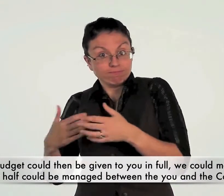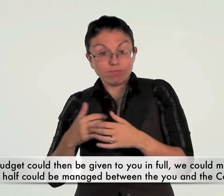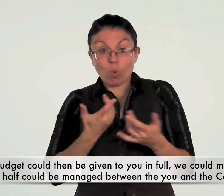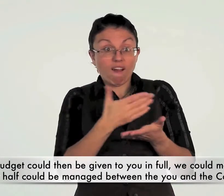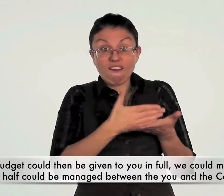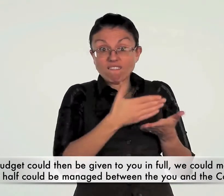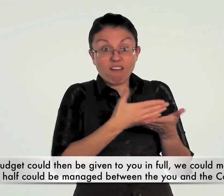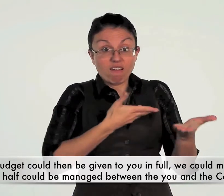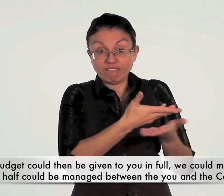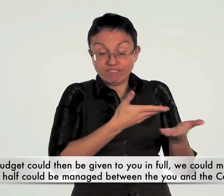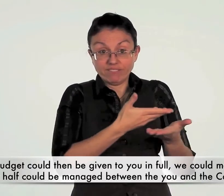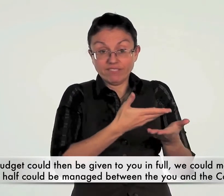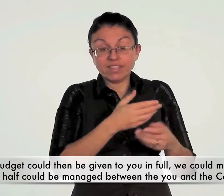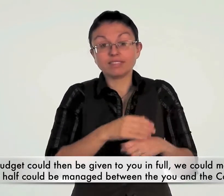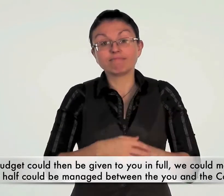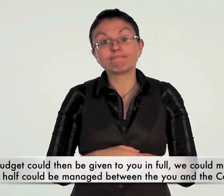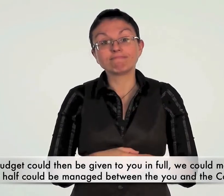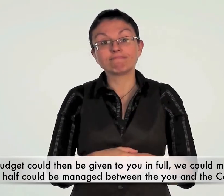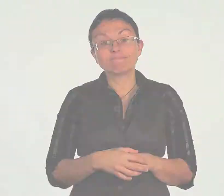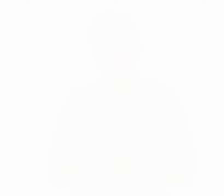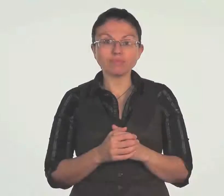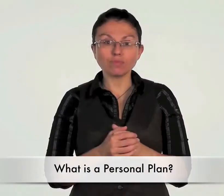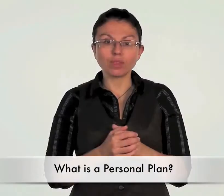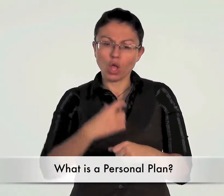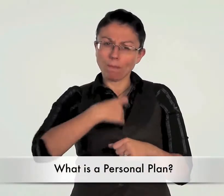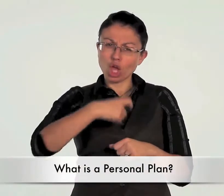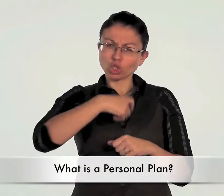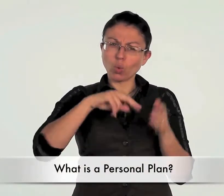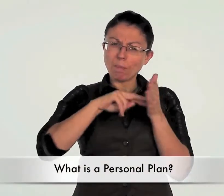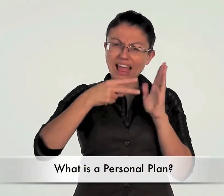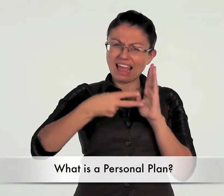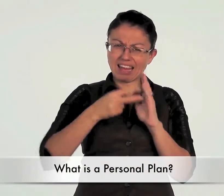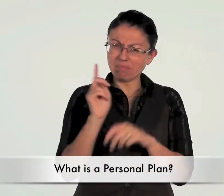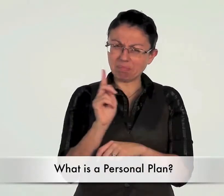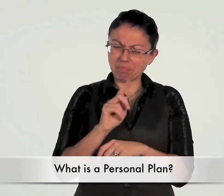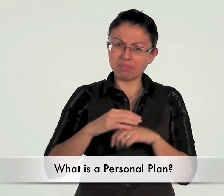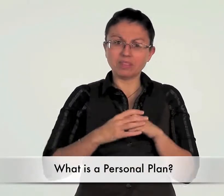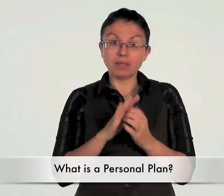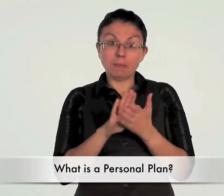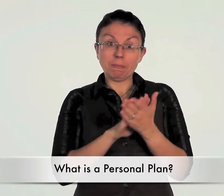could manage it or half could be managed between you and the council. What is a personal plan?